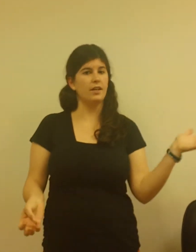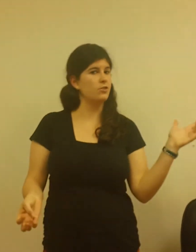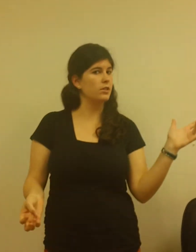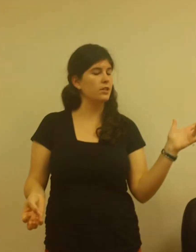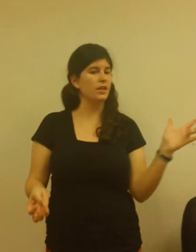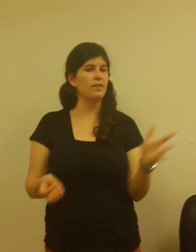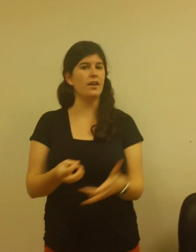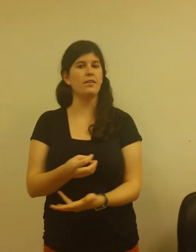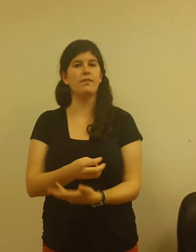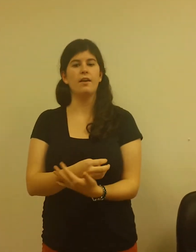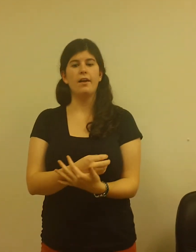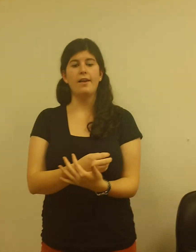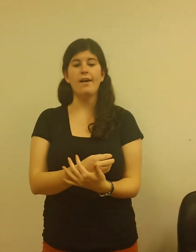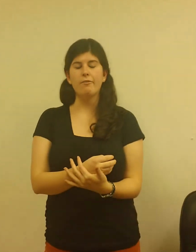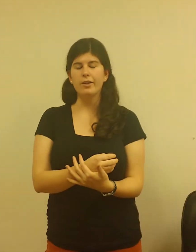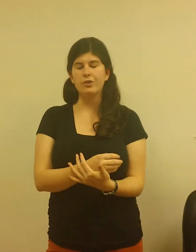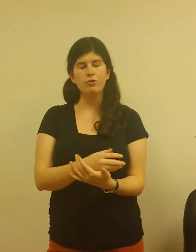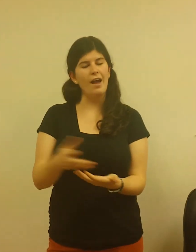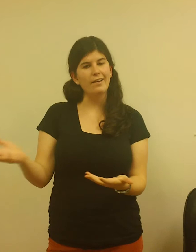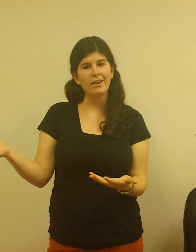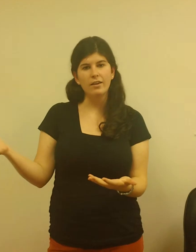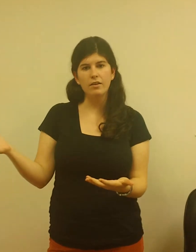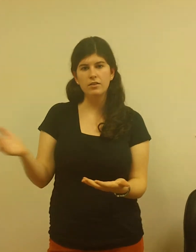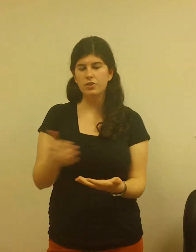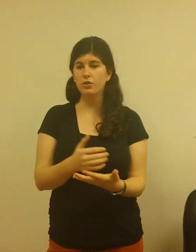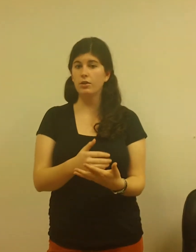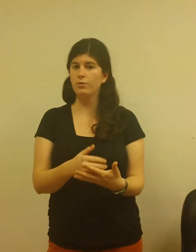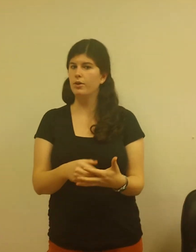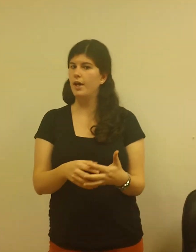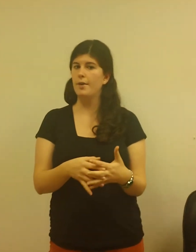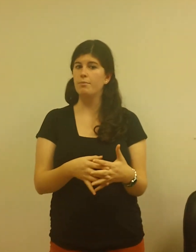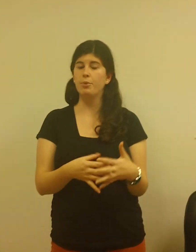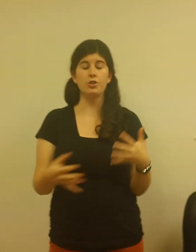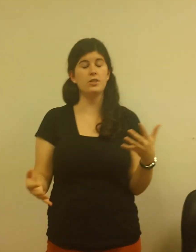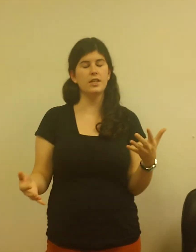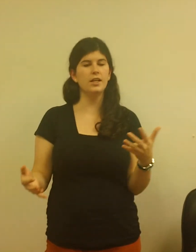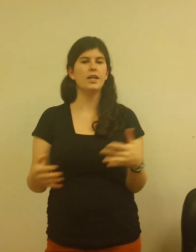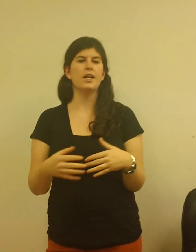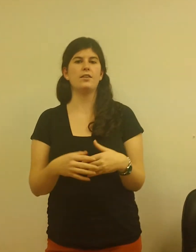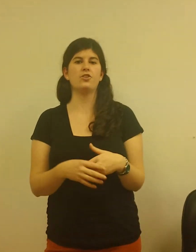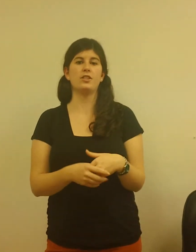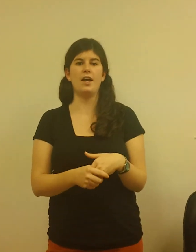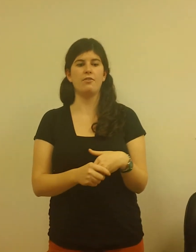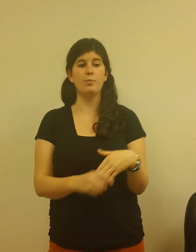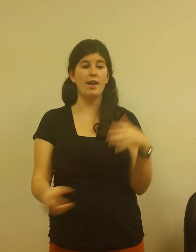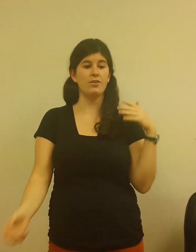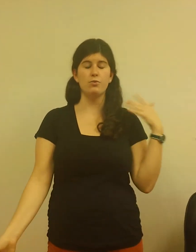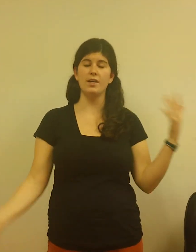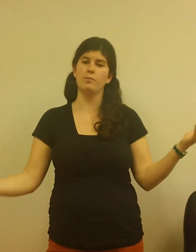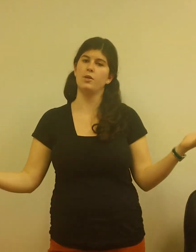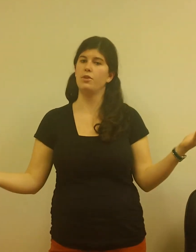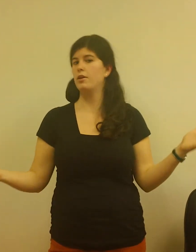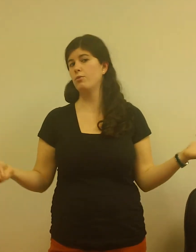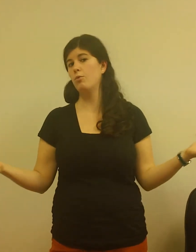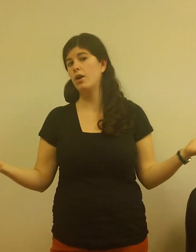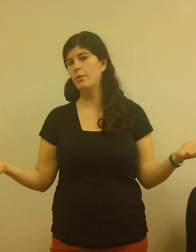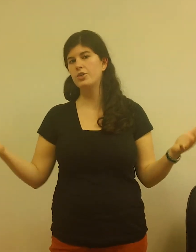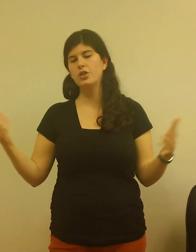second interesting thing is that it's not really tracking your purchasing, it's just kind of surprising you randomly with a reward which